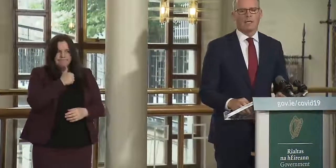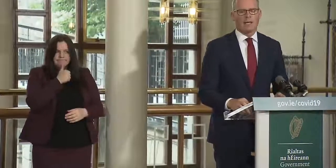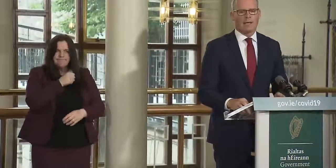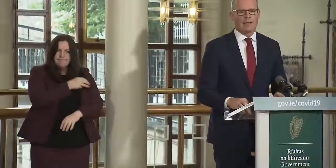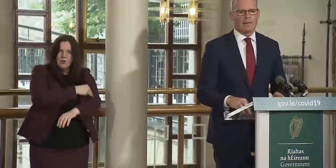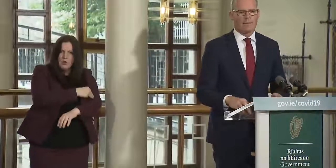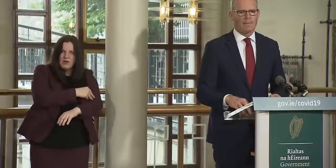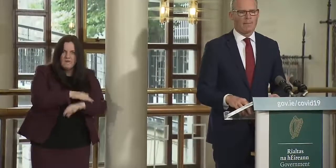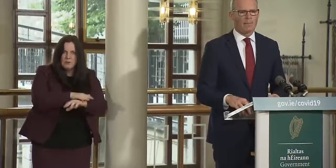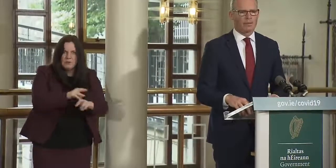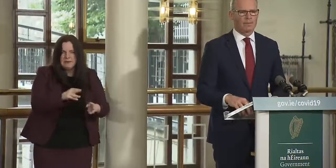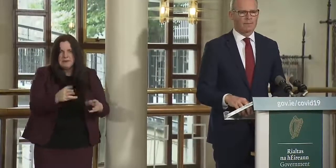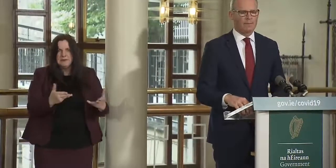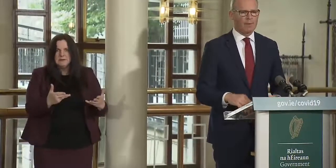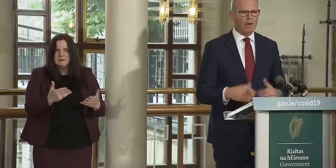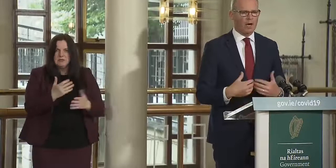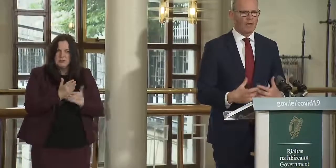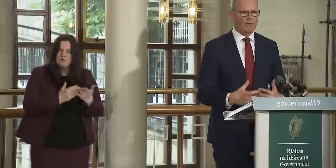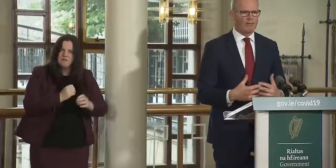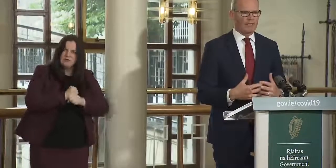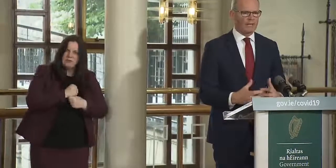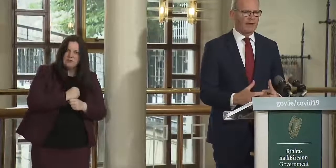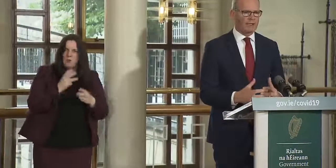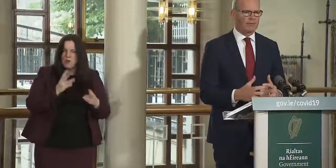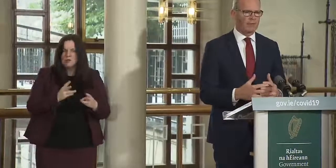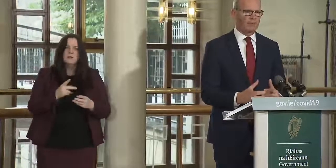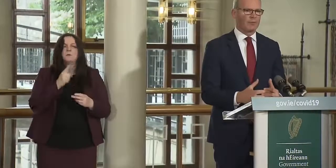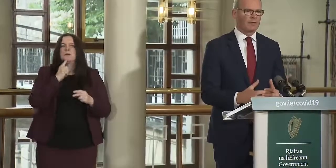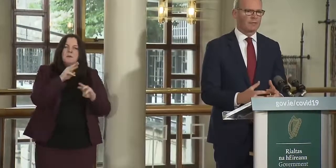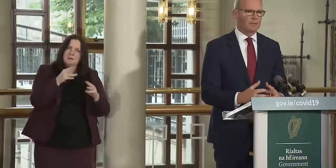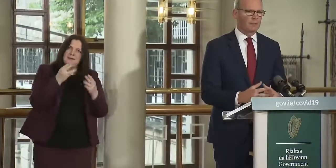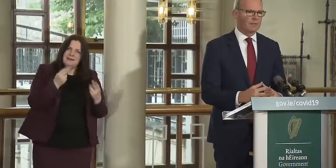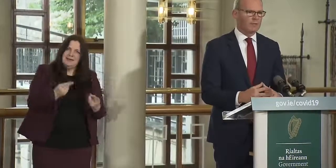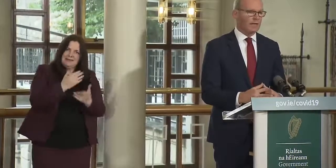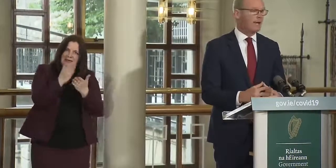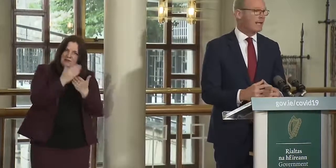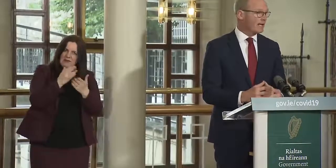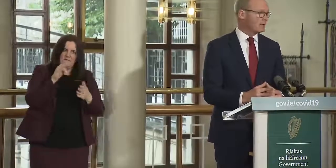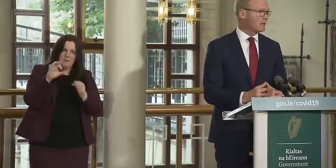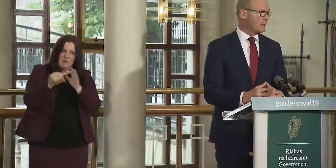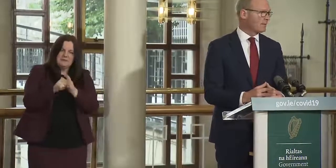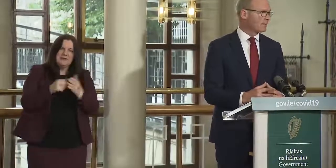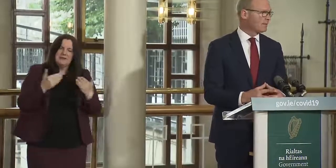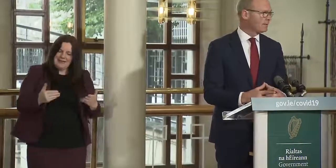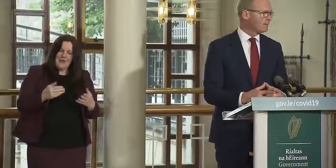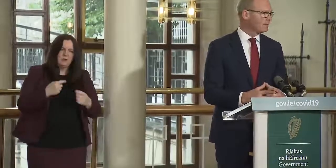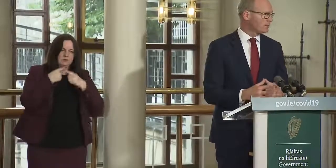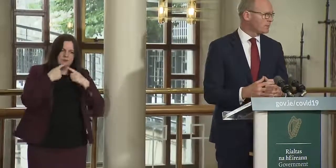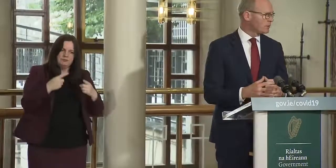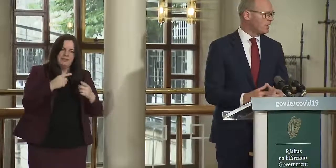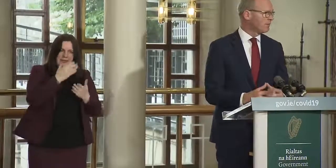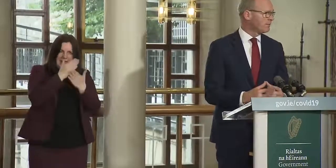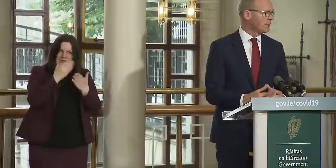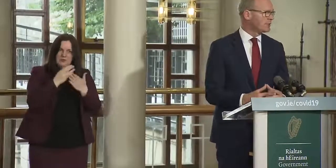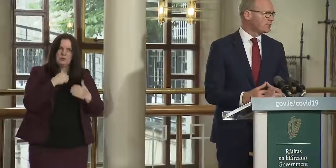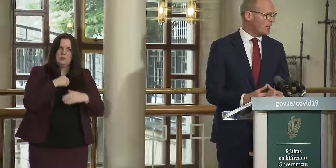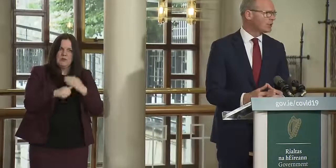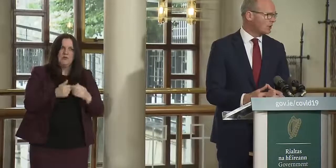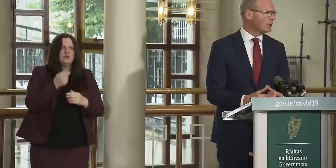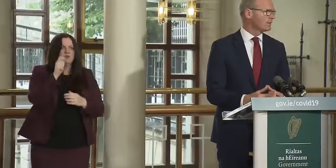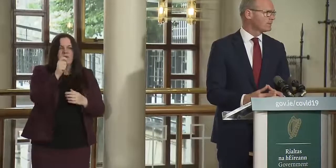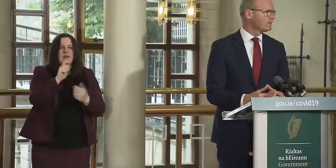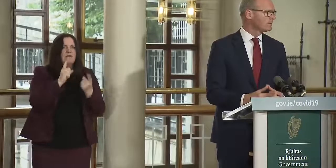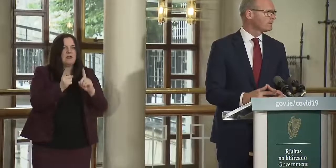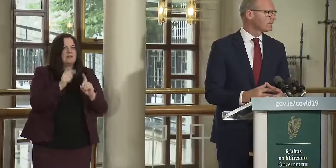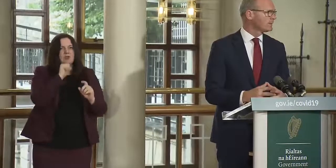um but people are looking for clarity from government and they're getting it today the travel advice is